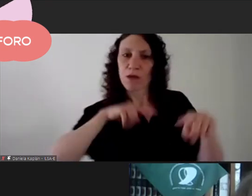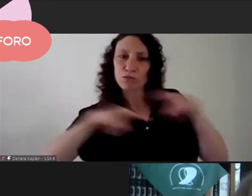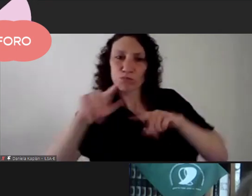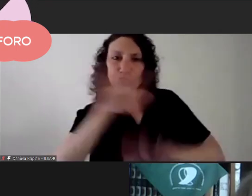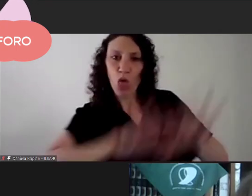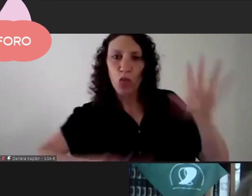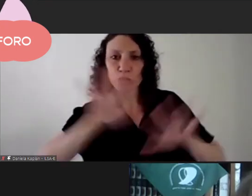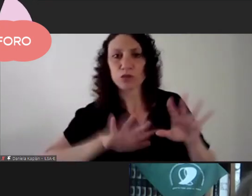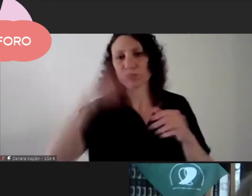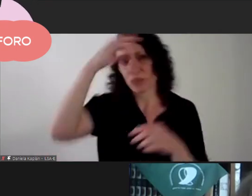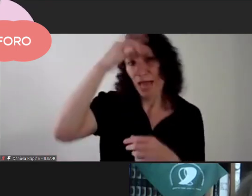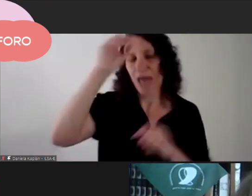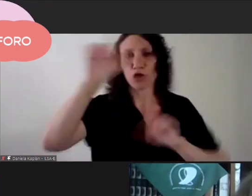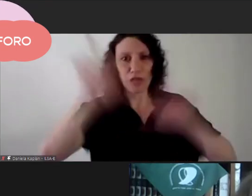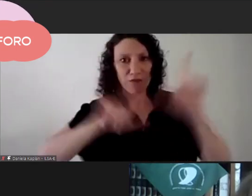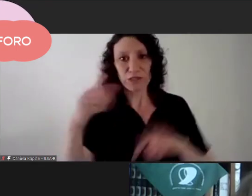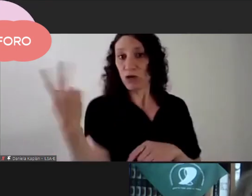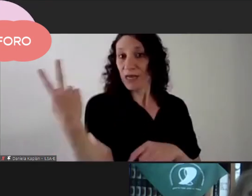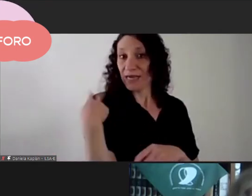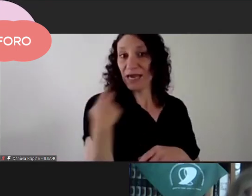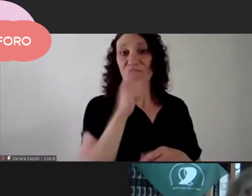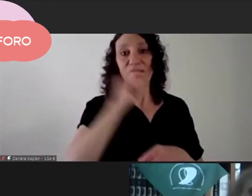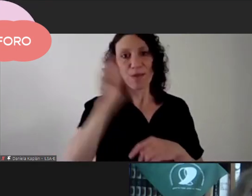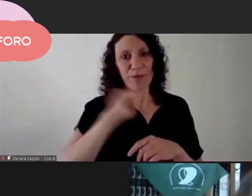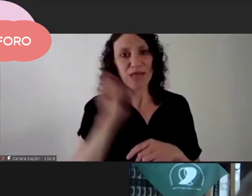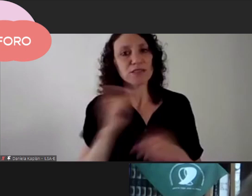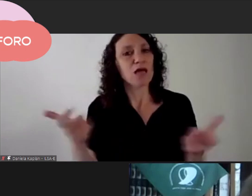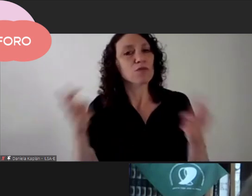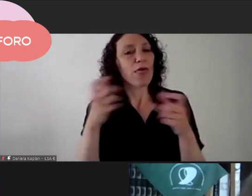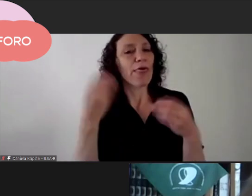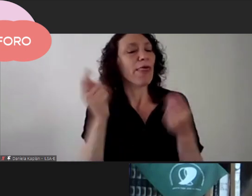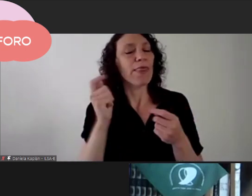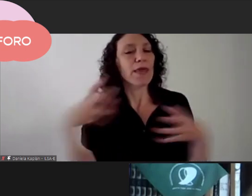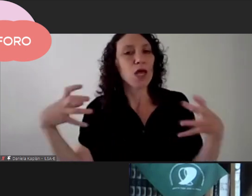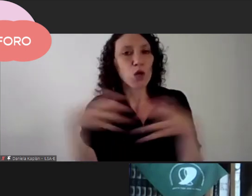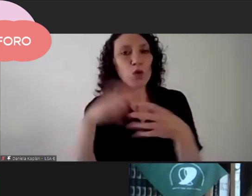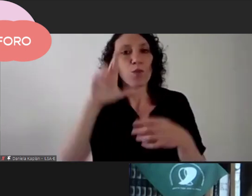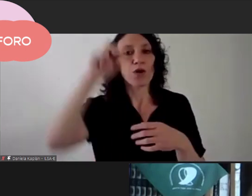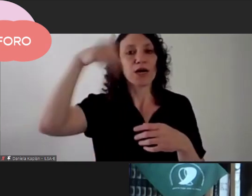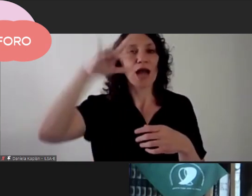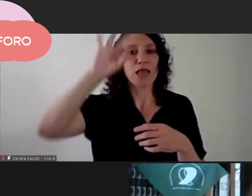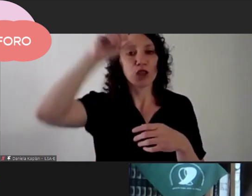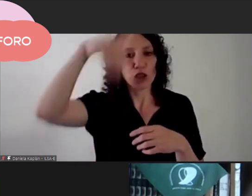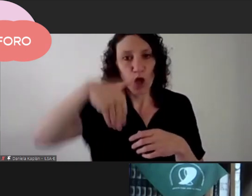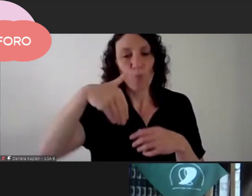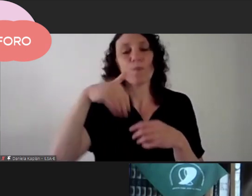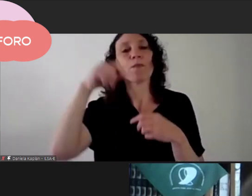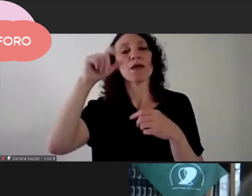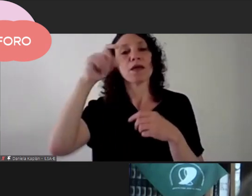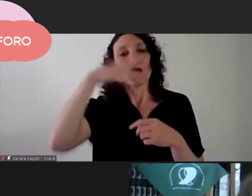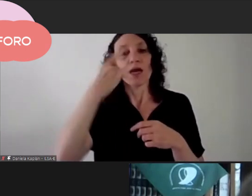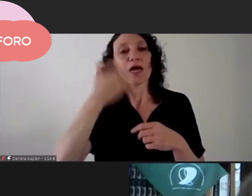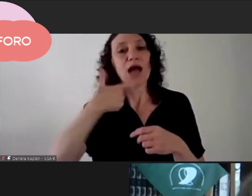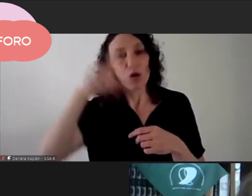in theater and tv and she was the head of press and public relations of the random house group in south america